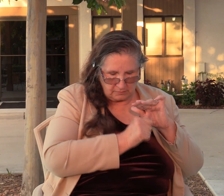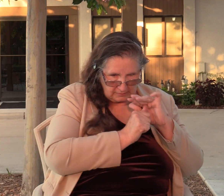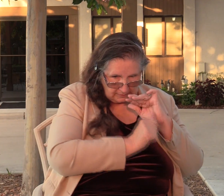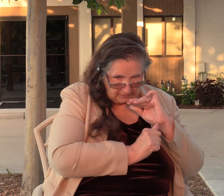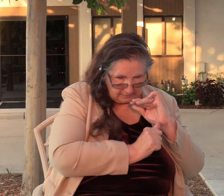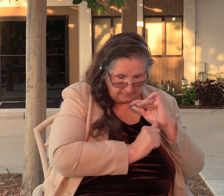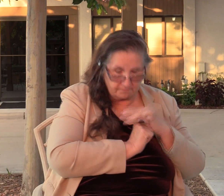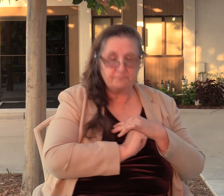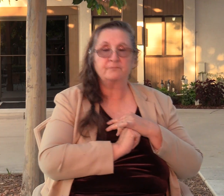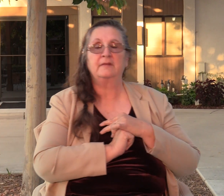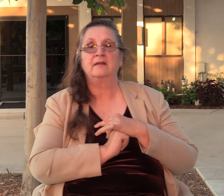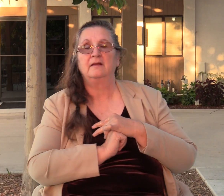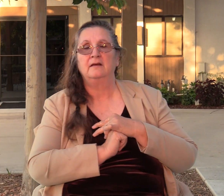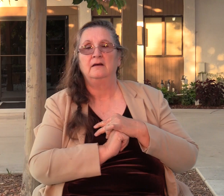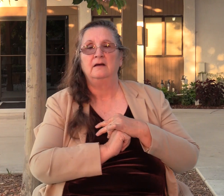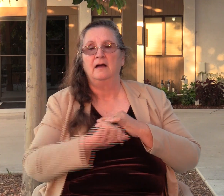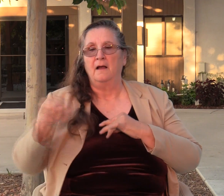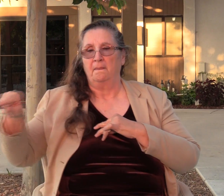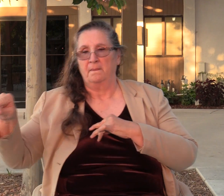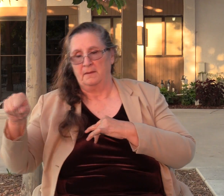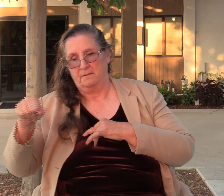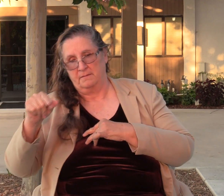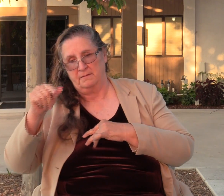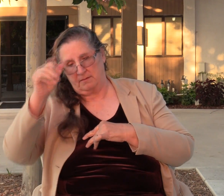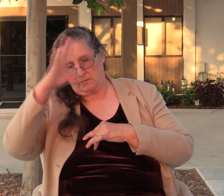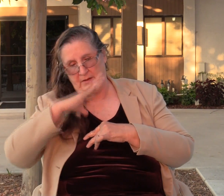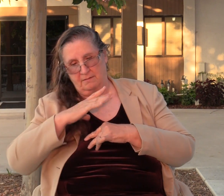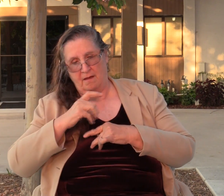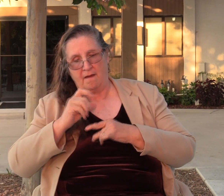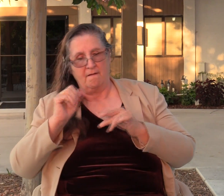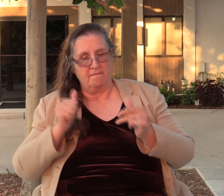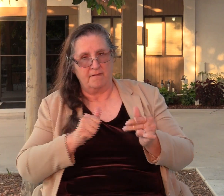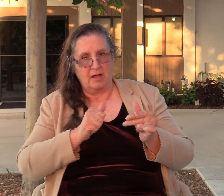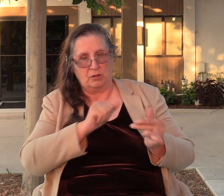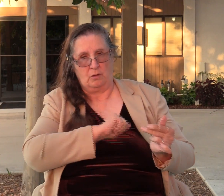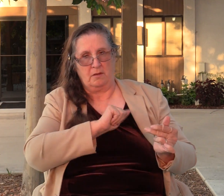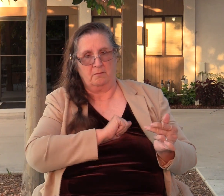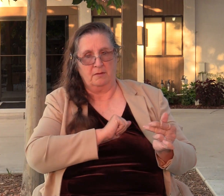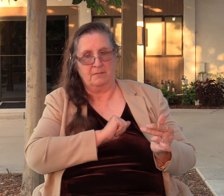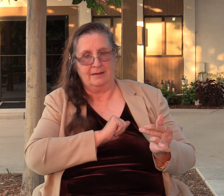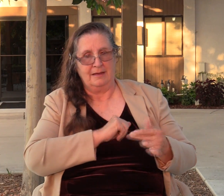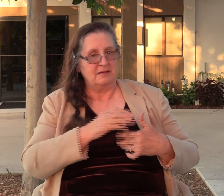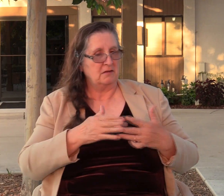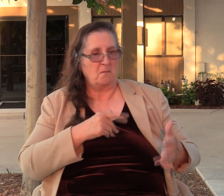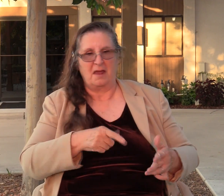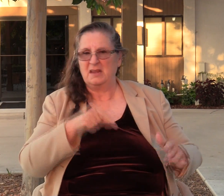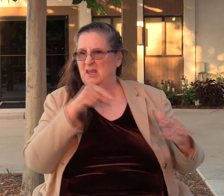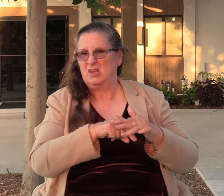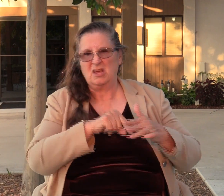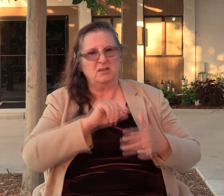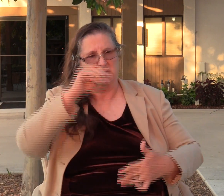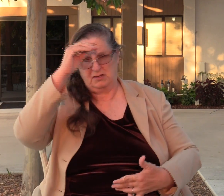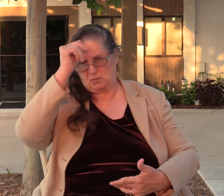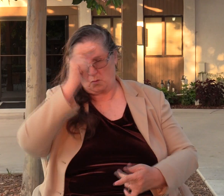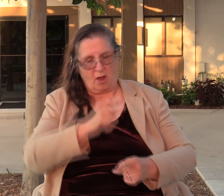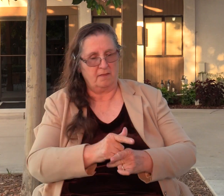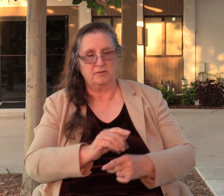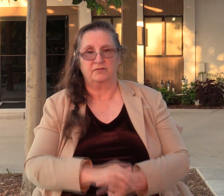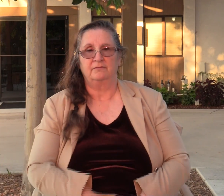Now, the men of Shechem decided to follow Abimelech, even though he had committed this atrocity, and they made him